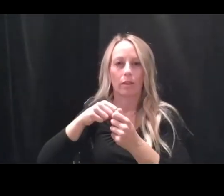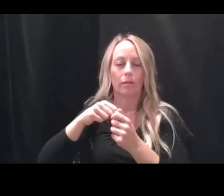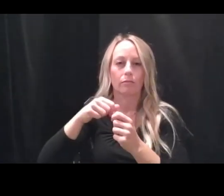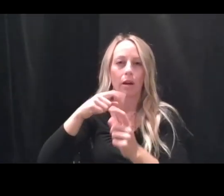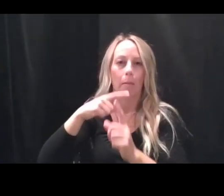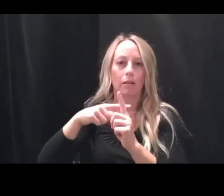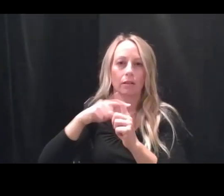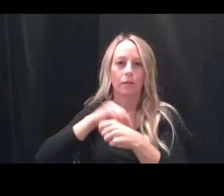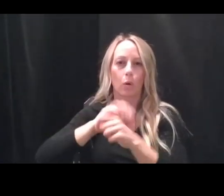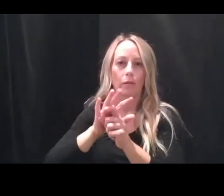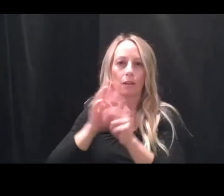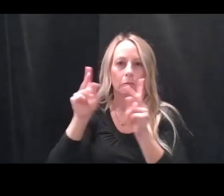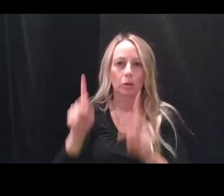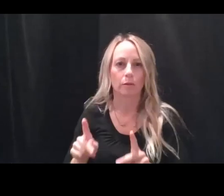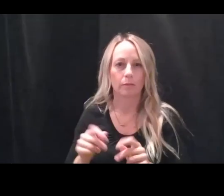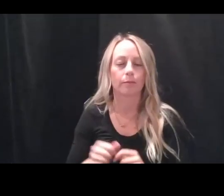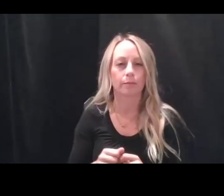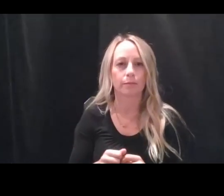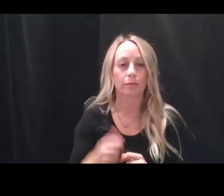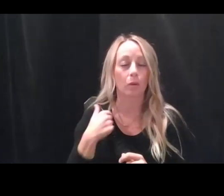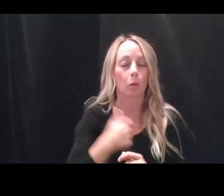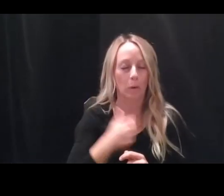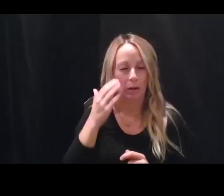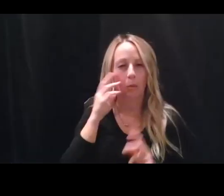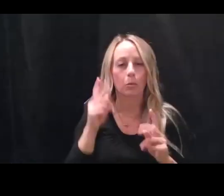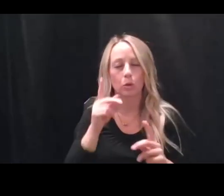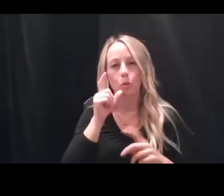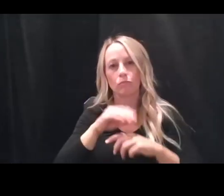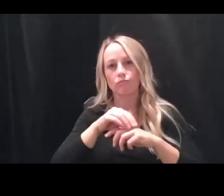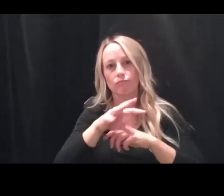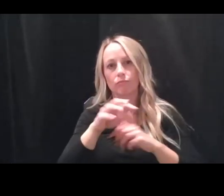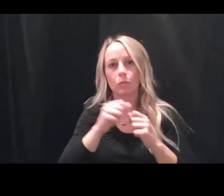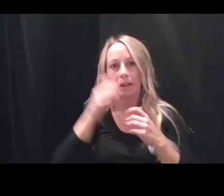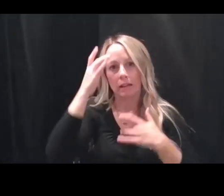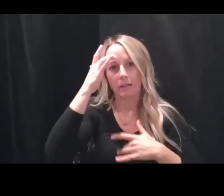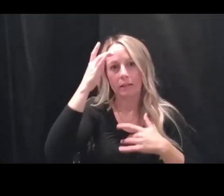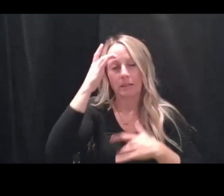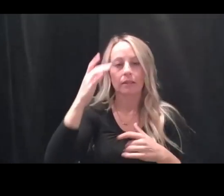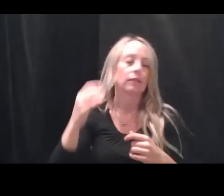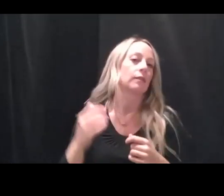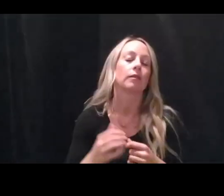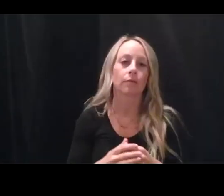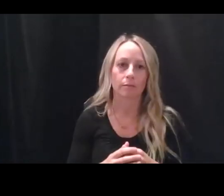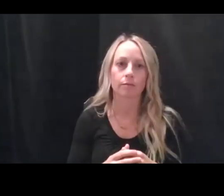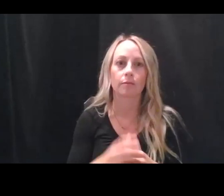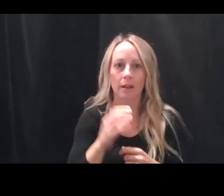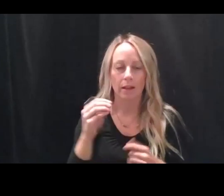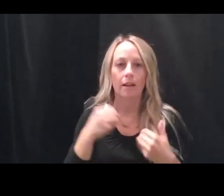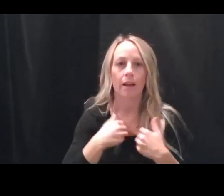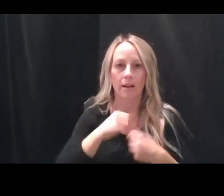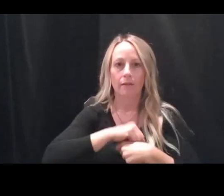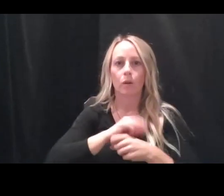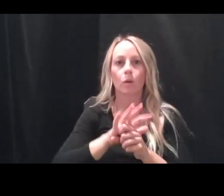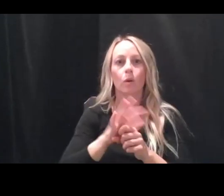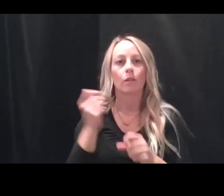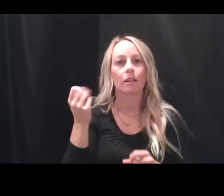in people who are infected with illness and have COVID-19,